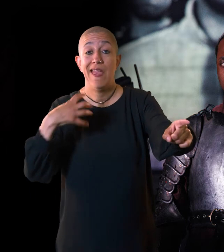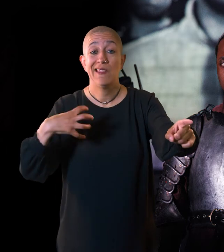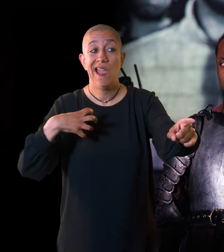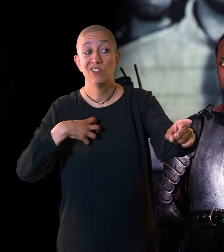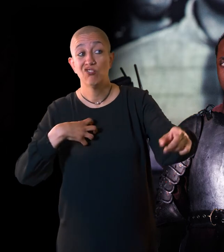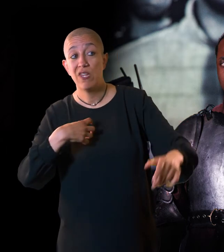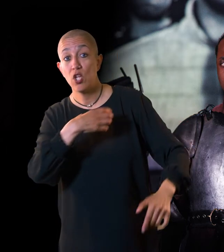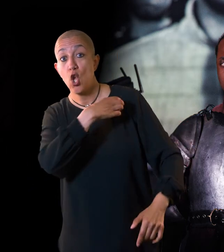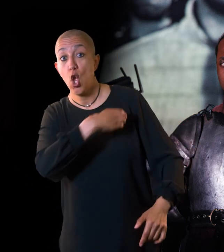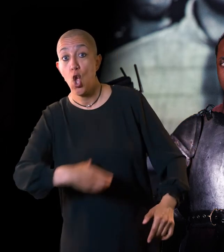Richard.